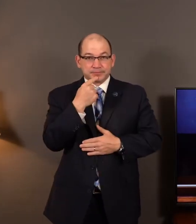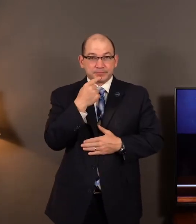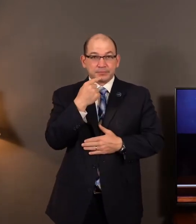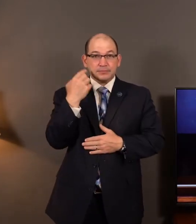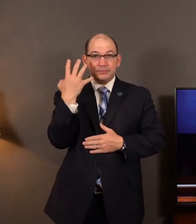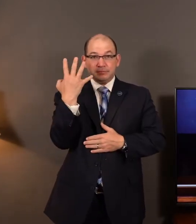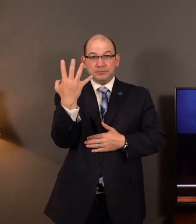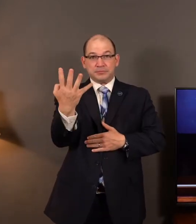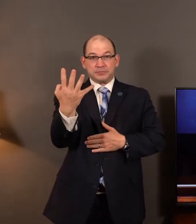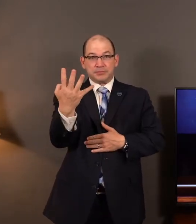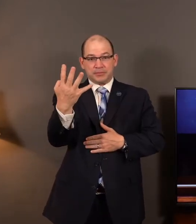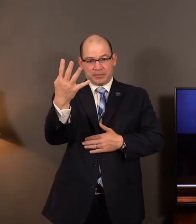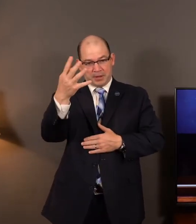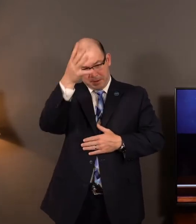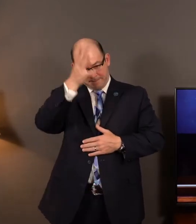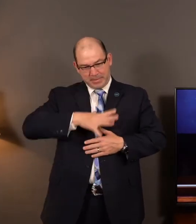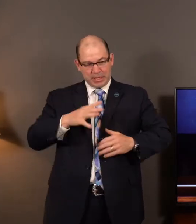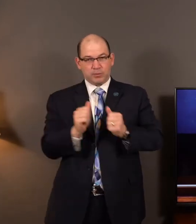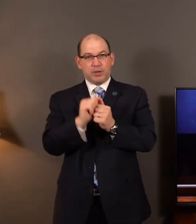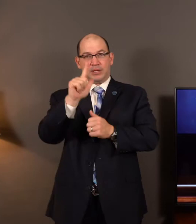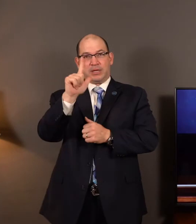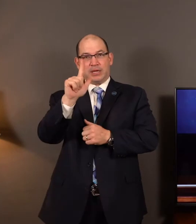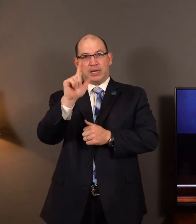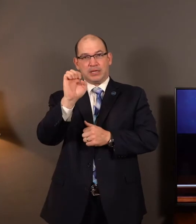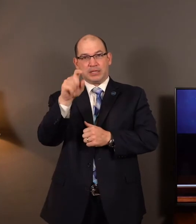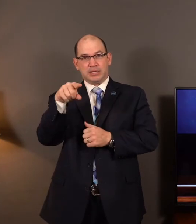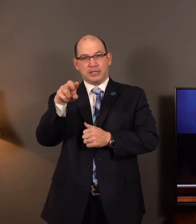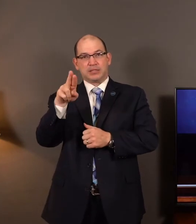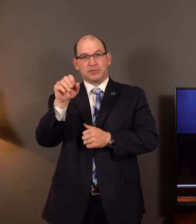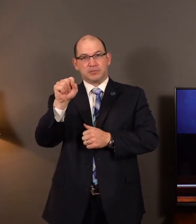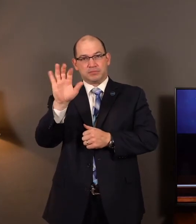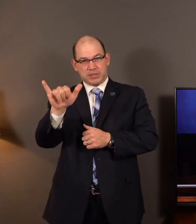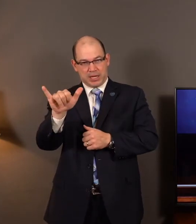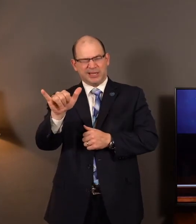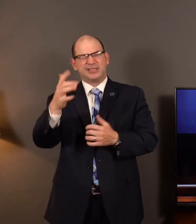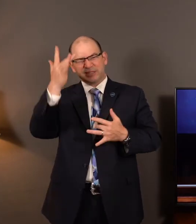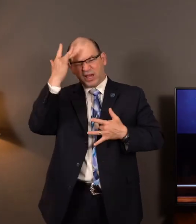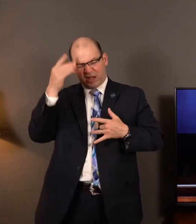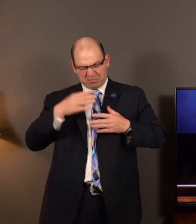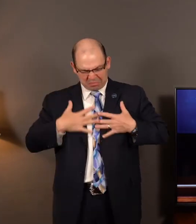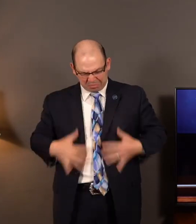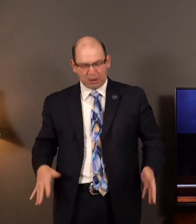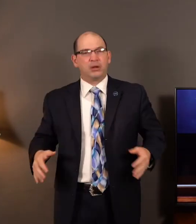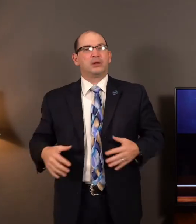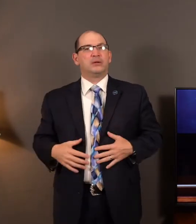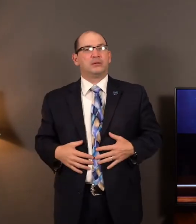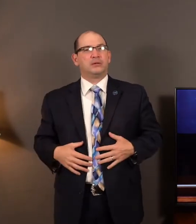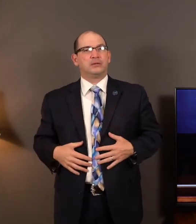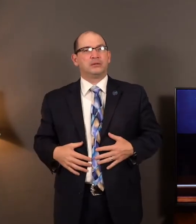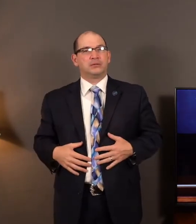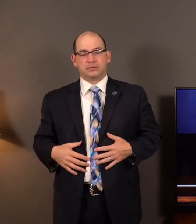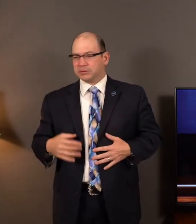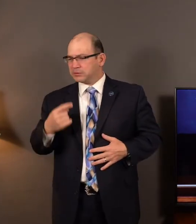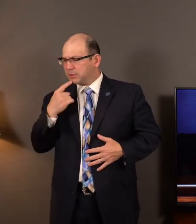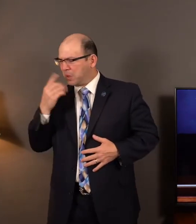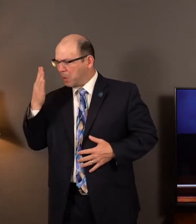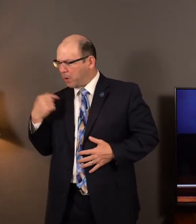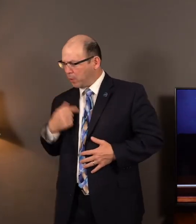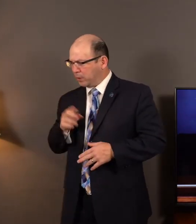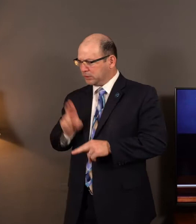leprous men at the entering into the gate, and they said one to another, Why sit we here until we die? If we